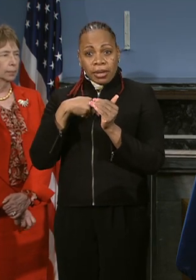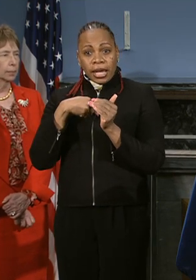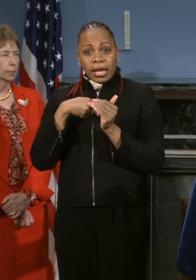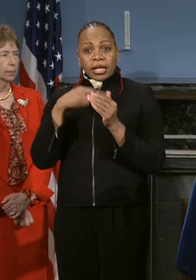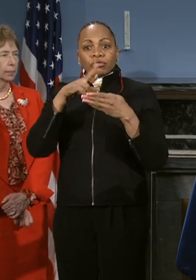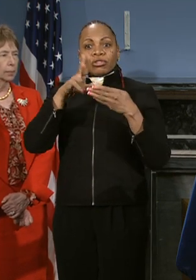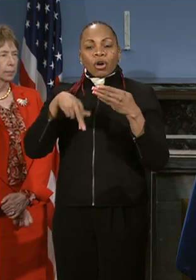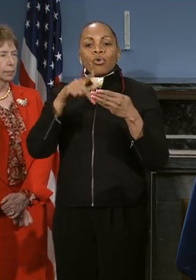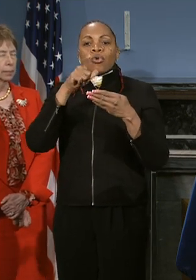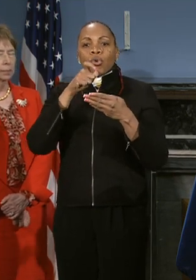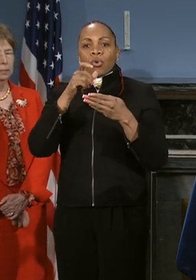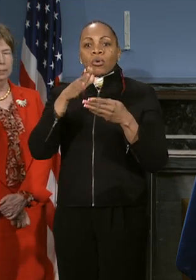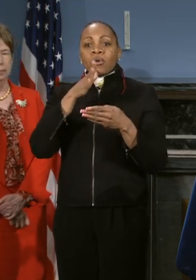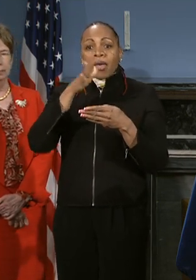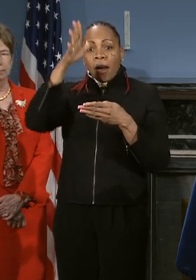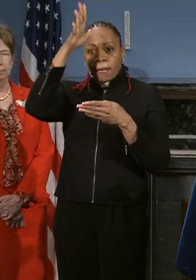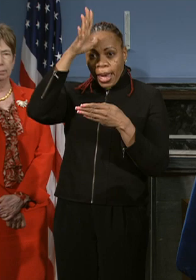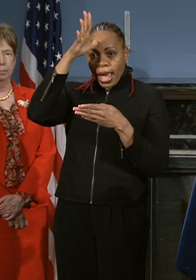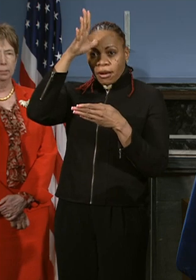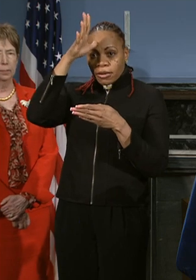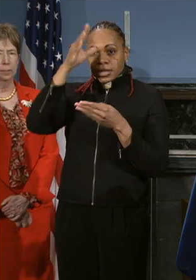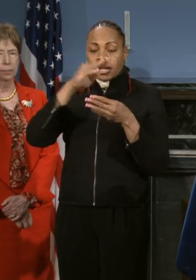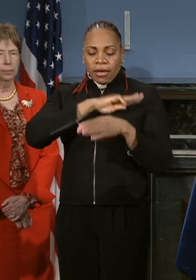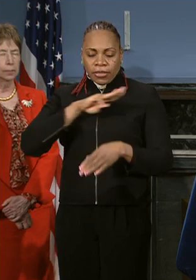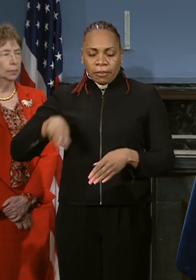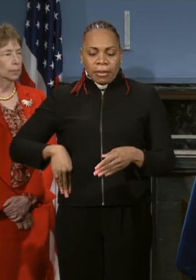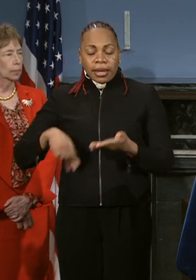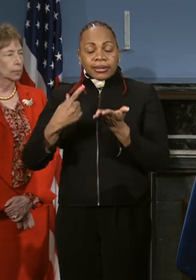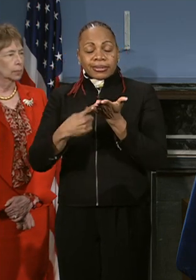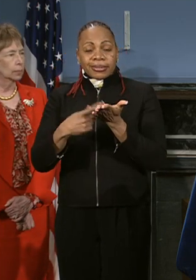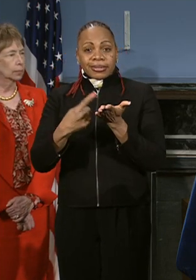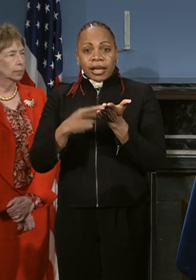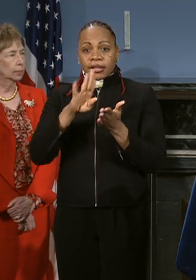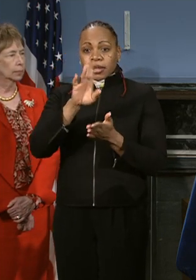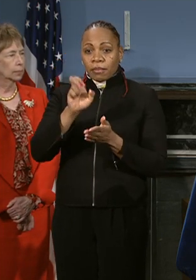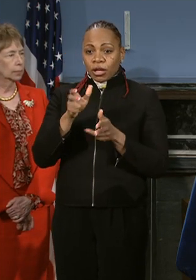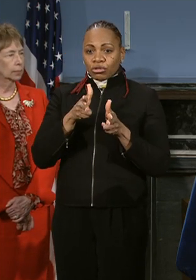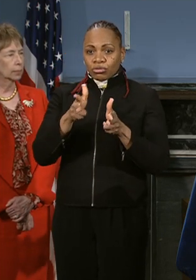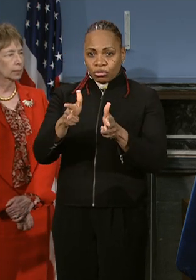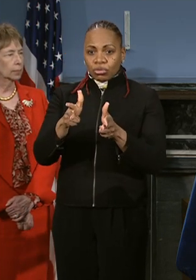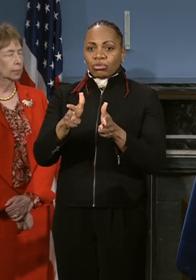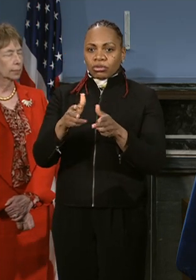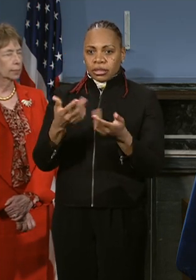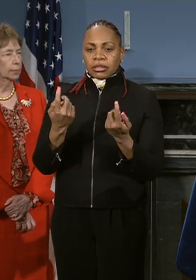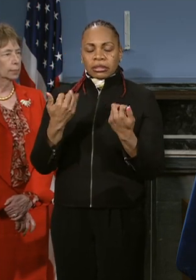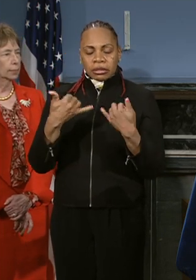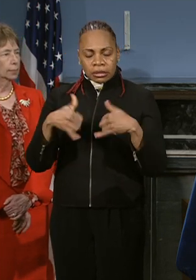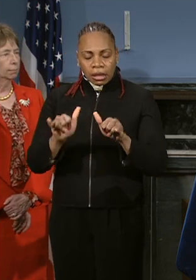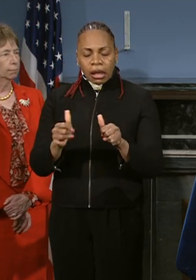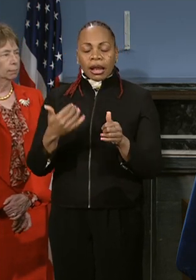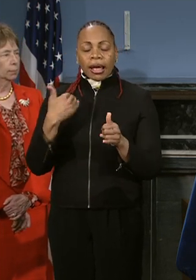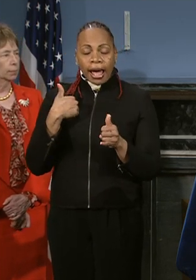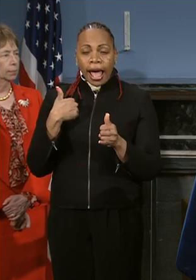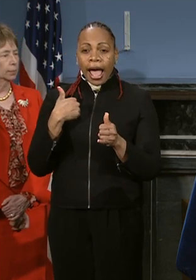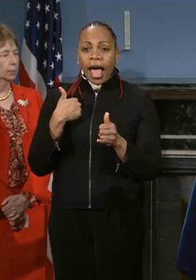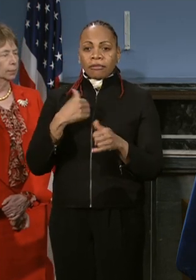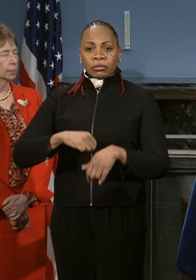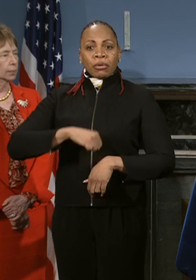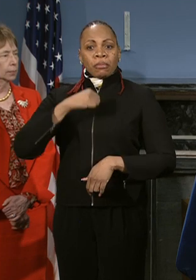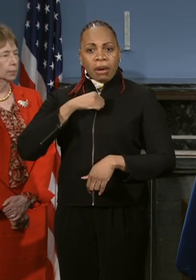of the parents. As the mayor indicated, the number of routes that were covered by our bus companies, and we're proud of them for getting